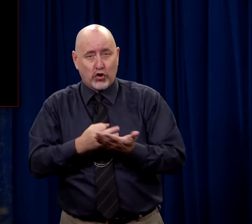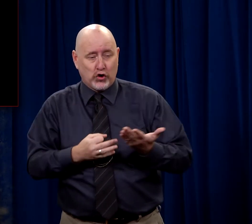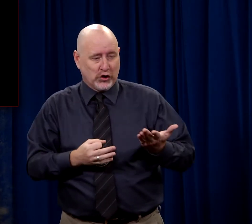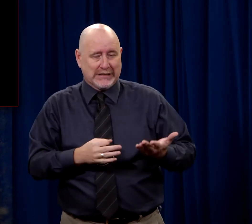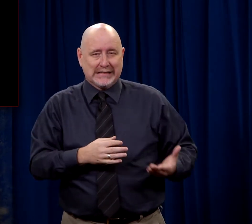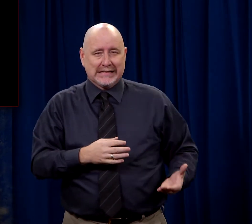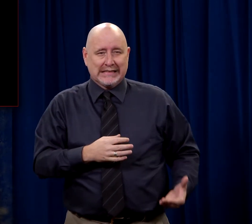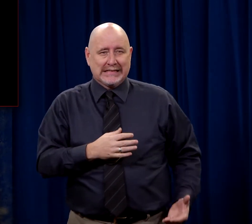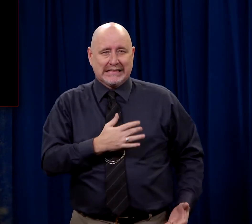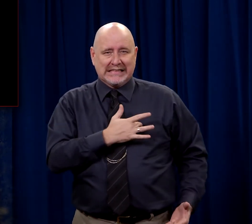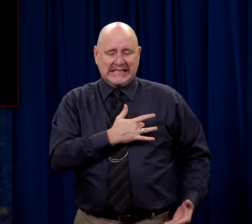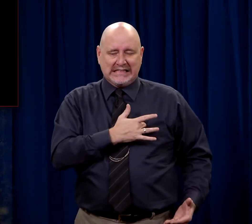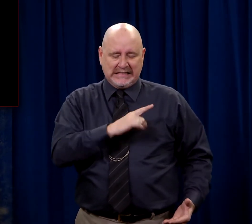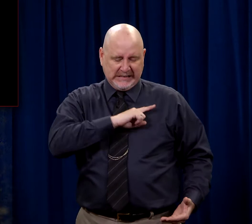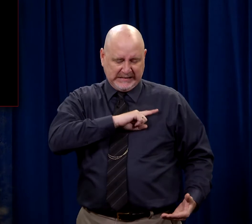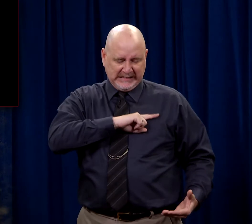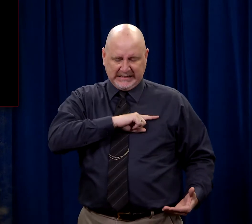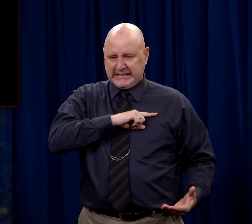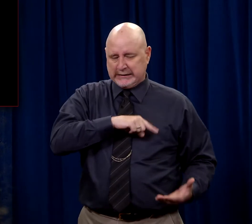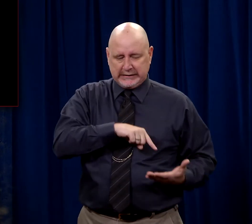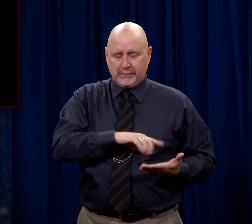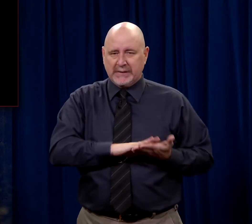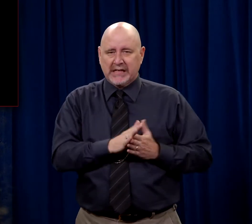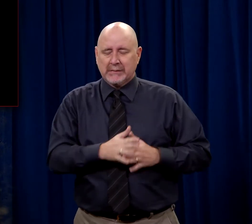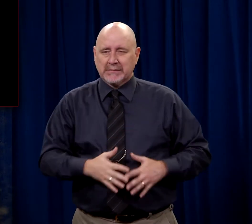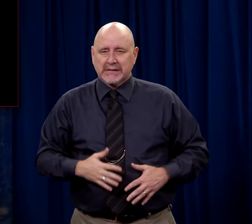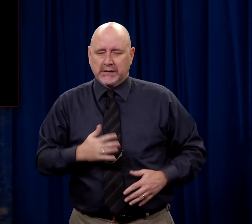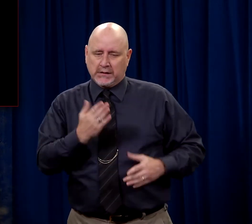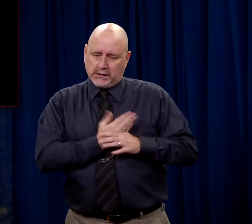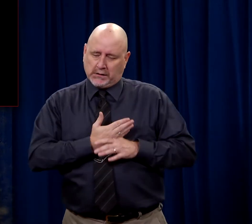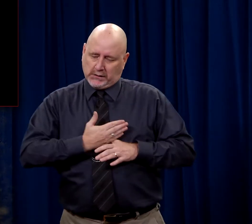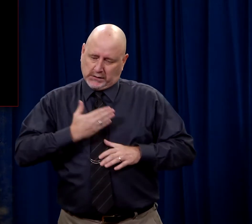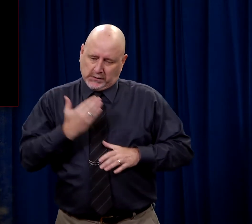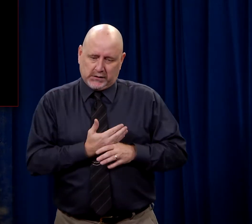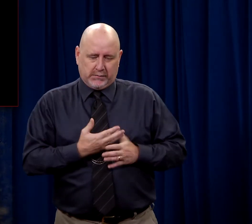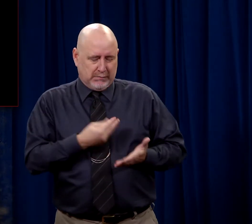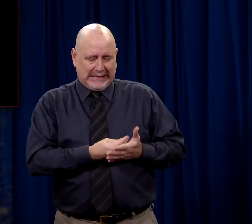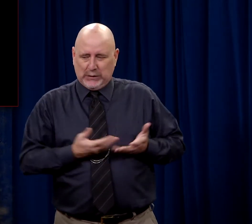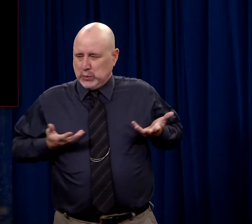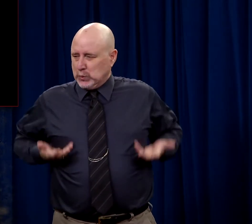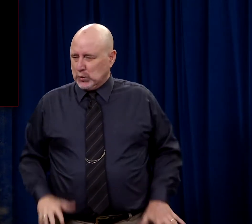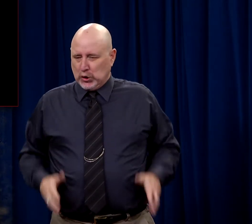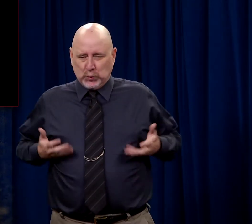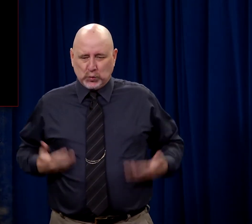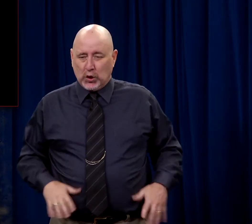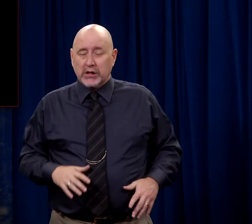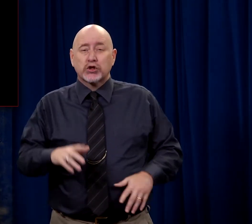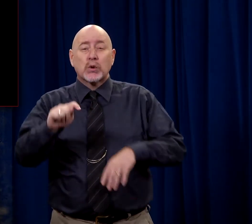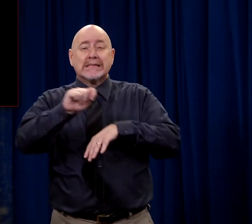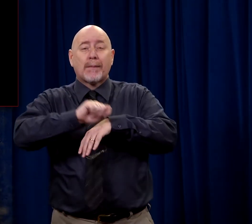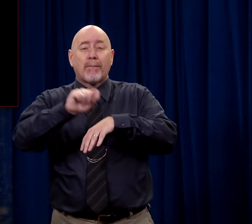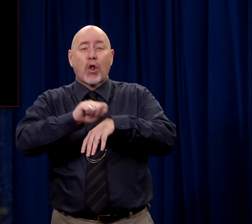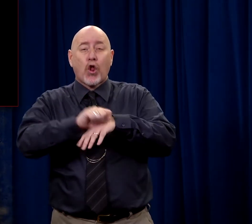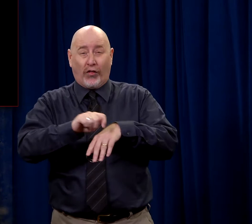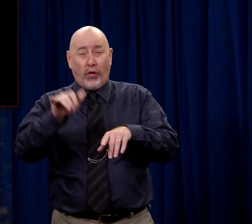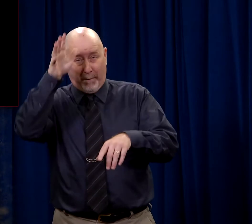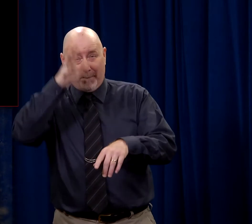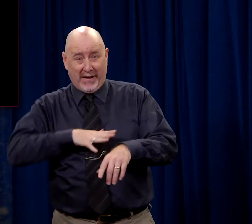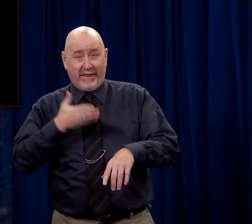of silver, it turns radioactive. It's hot in his pocket and he doesn't want it anymore. And so he goes back to the temple where these